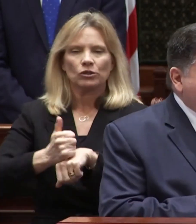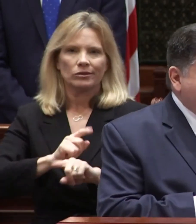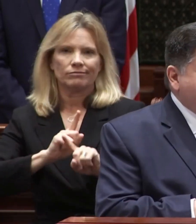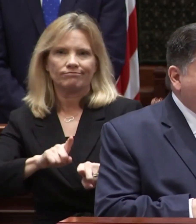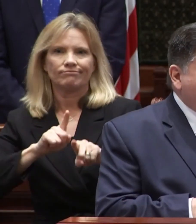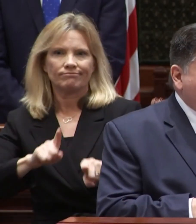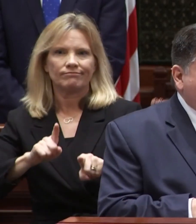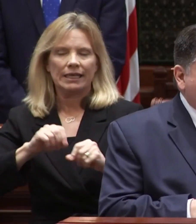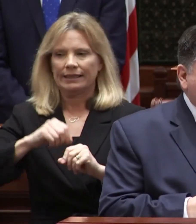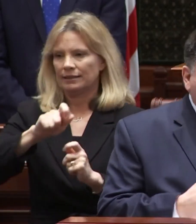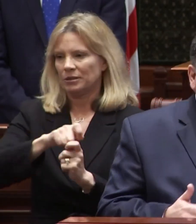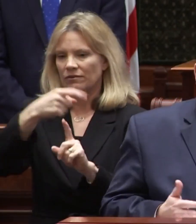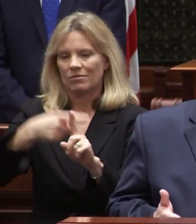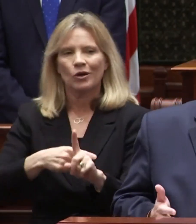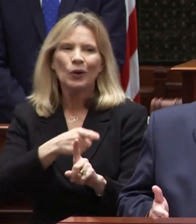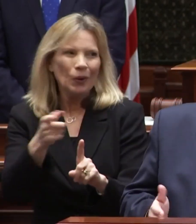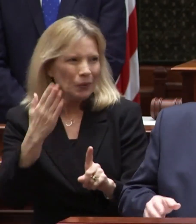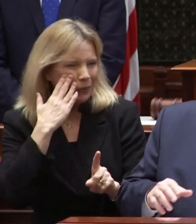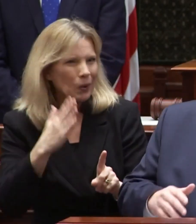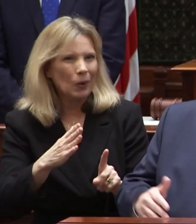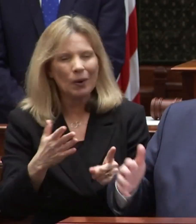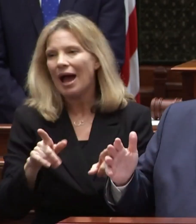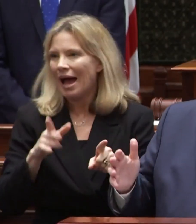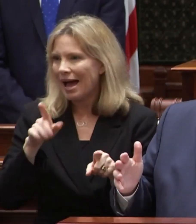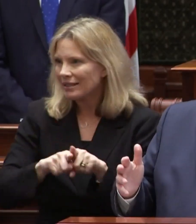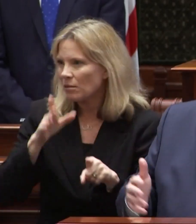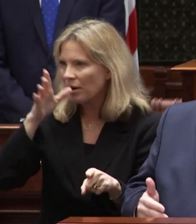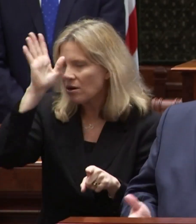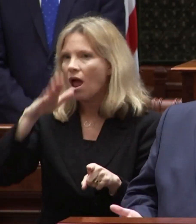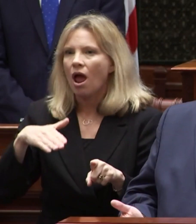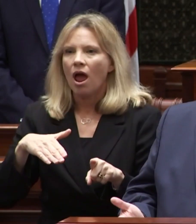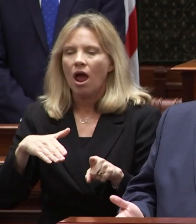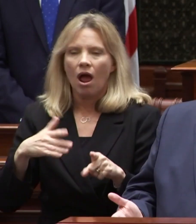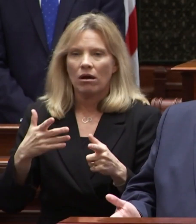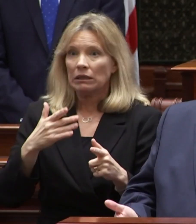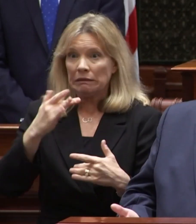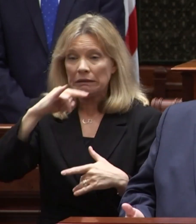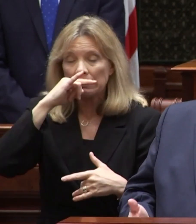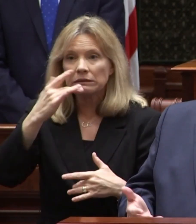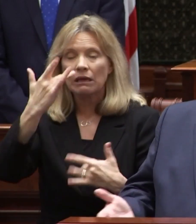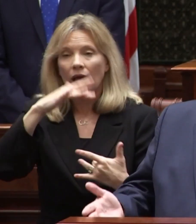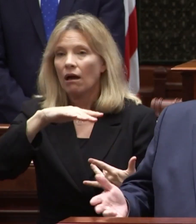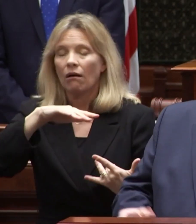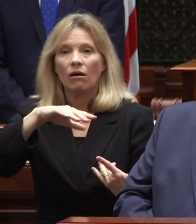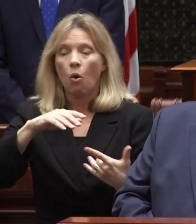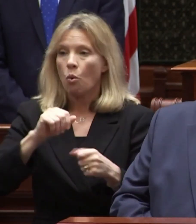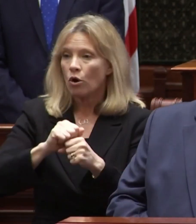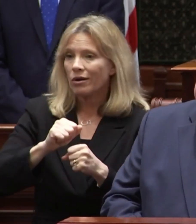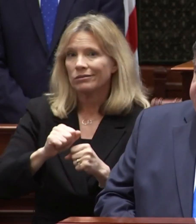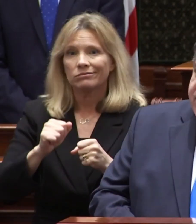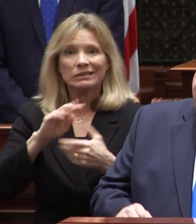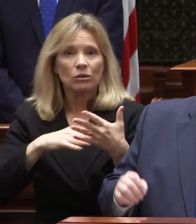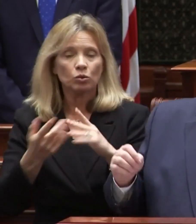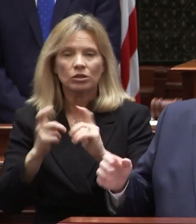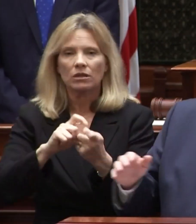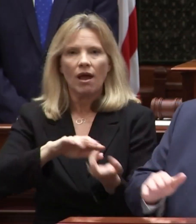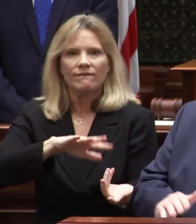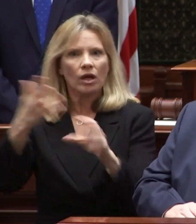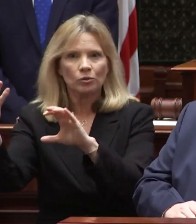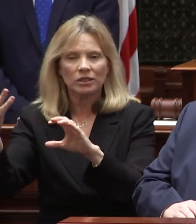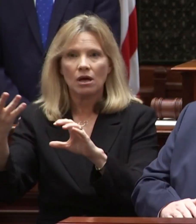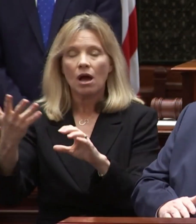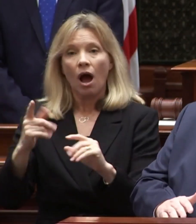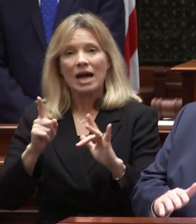attendance in a given month which as all parents know fluctuates if kids are sick or parents work status changes when